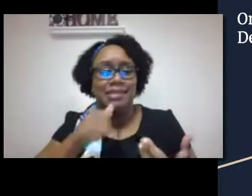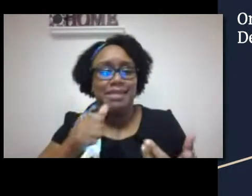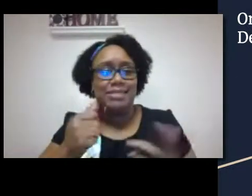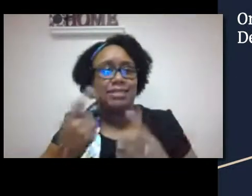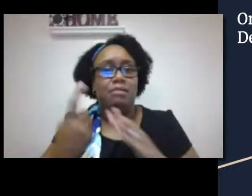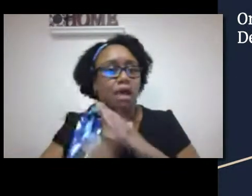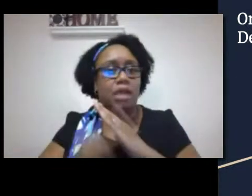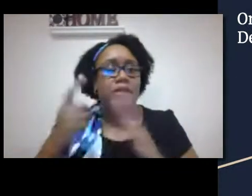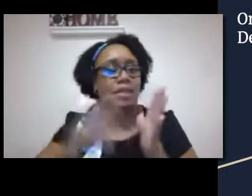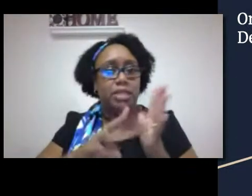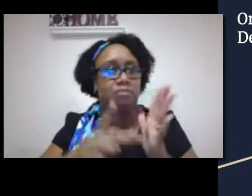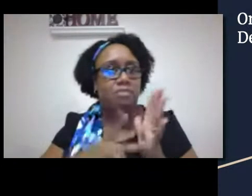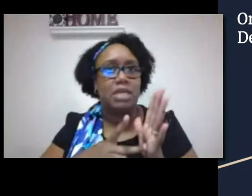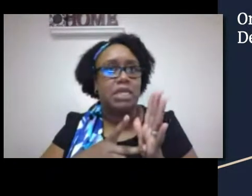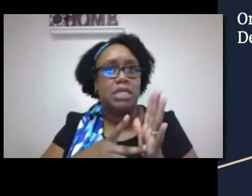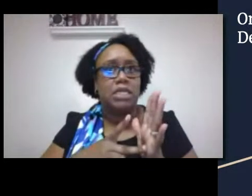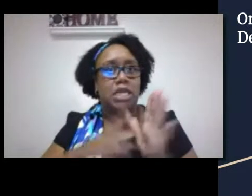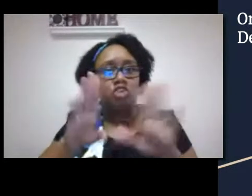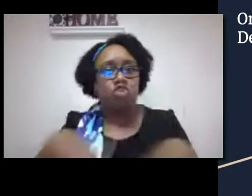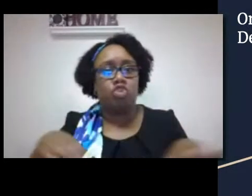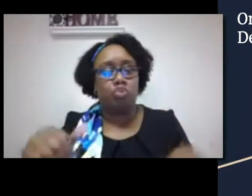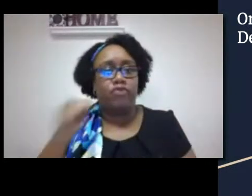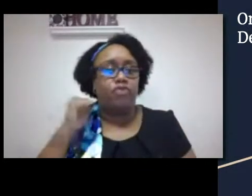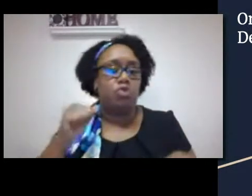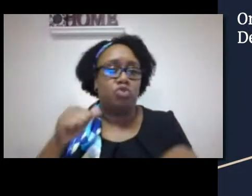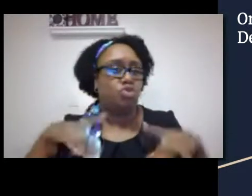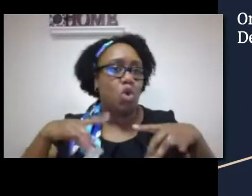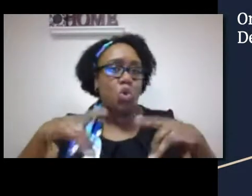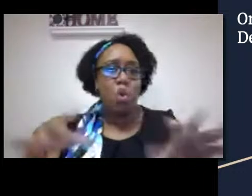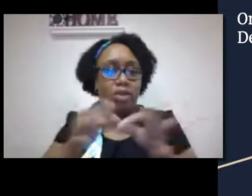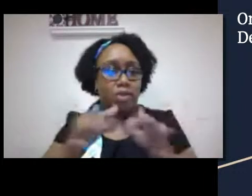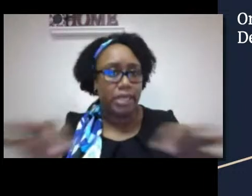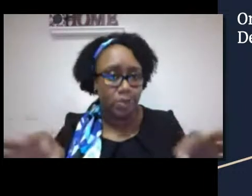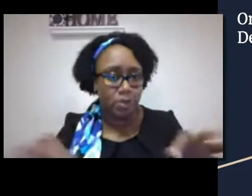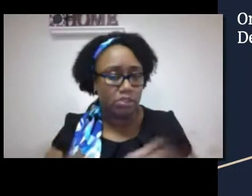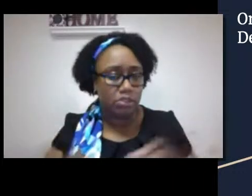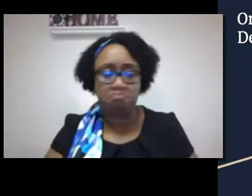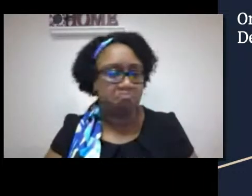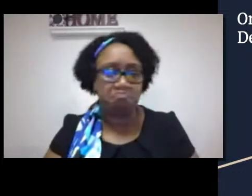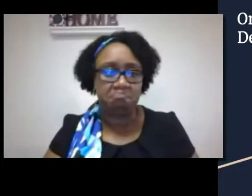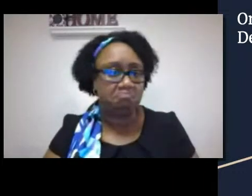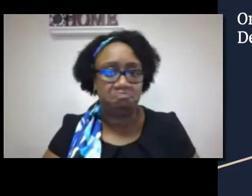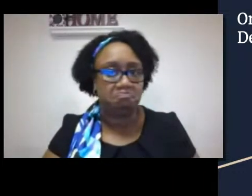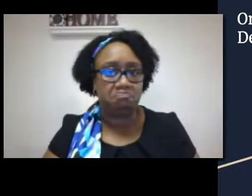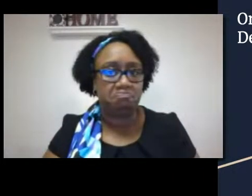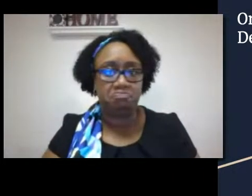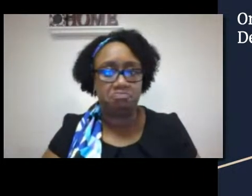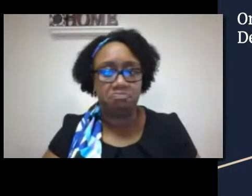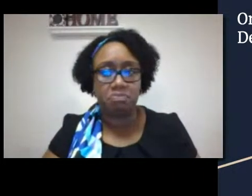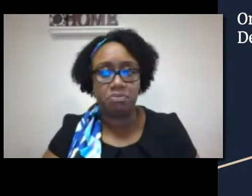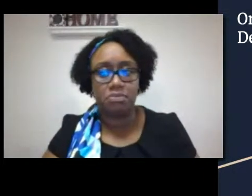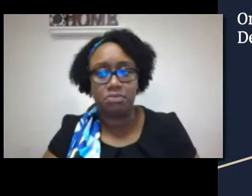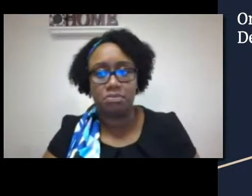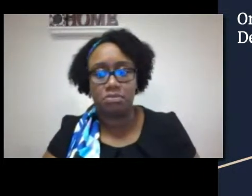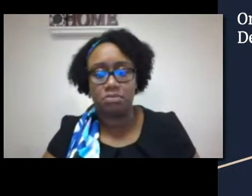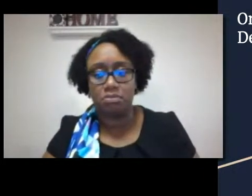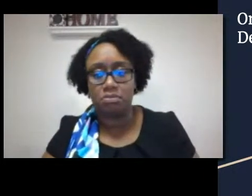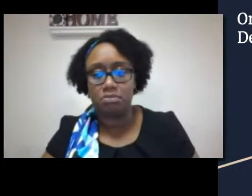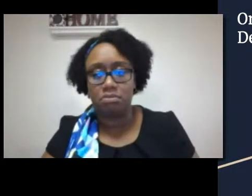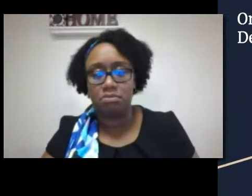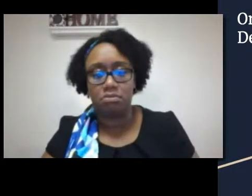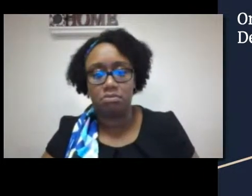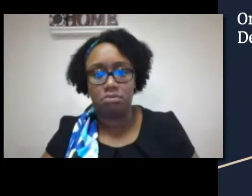Auditory deprivation doesn't automatically mean that a child won't acquire language.